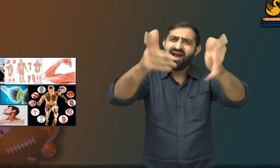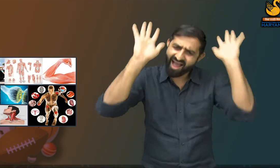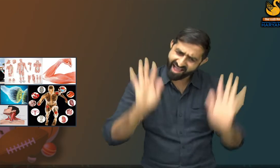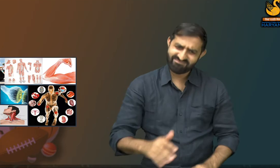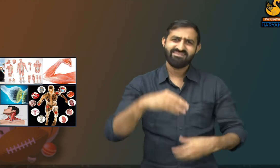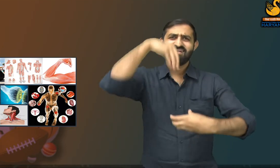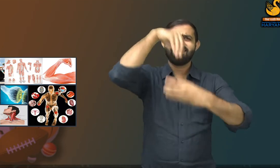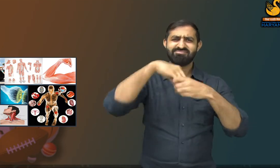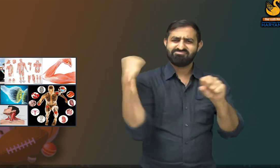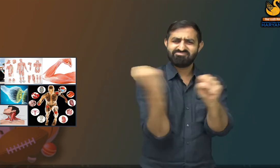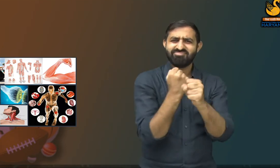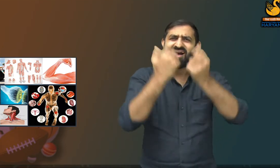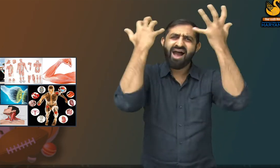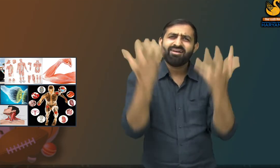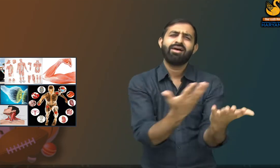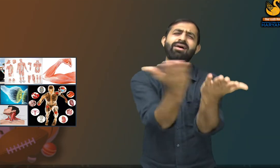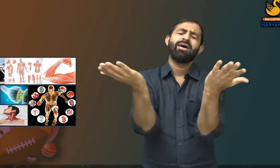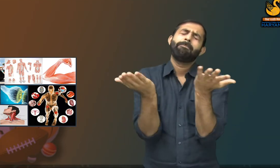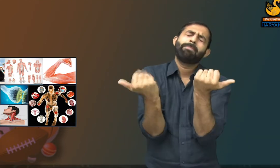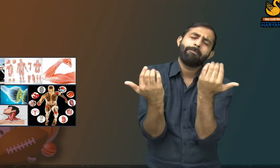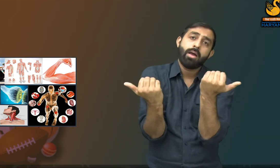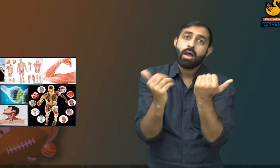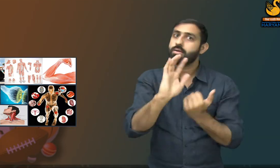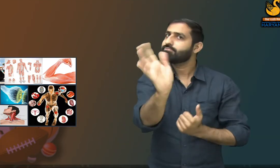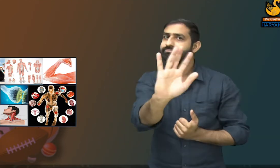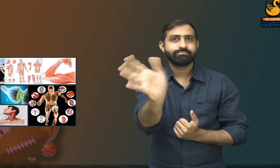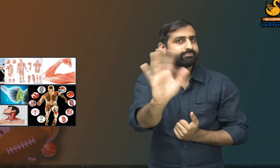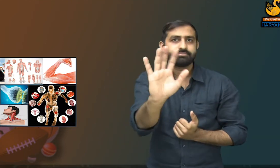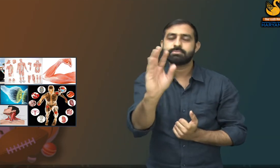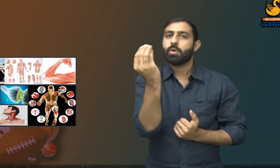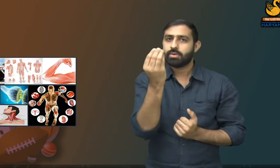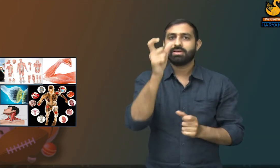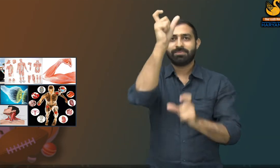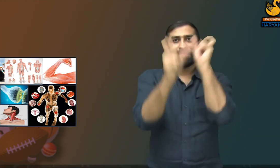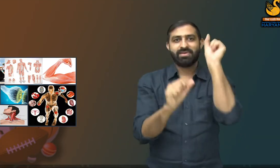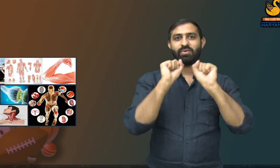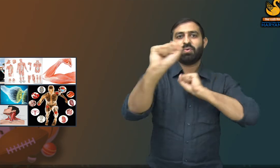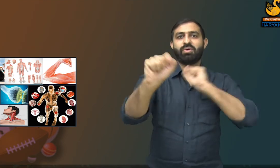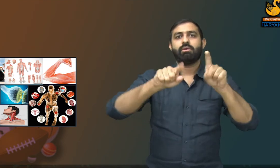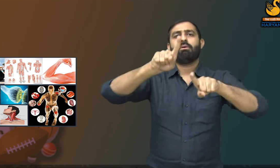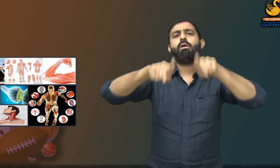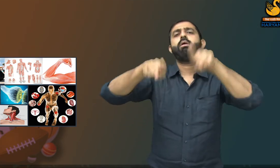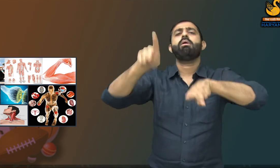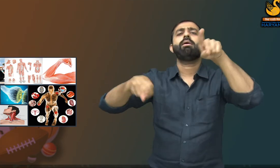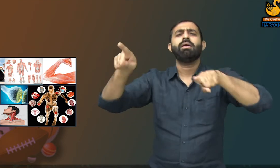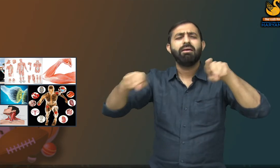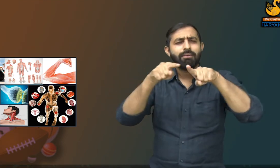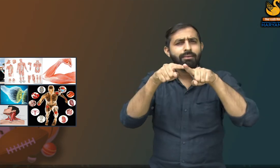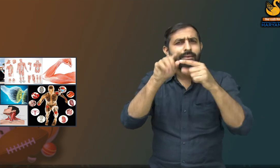that every person is capable of doing all kinds of work. Each person has a different level of strength and capabilities.